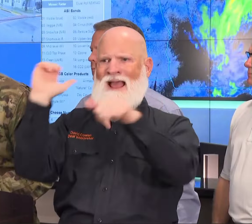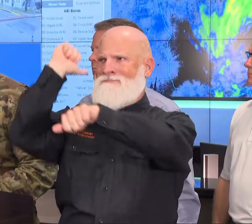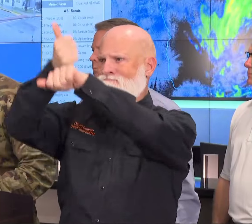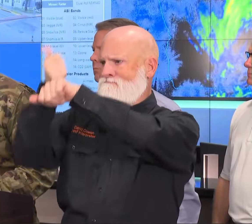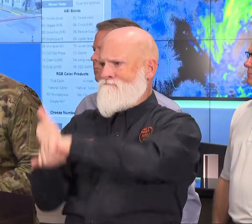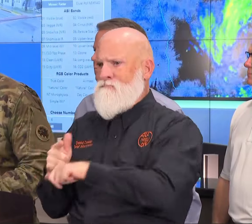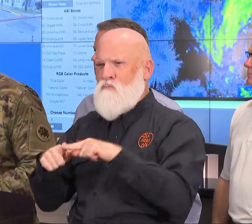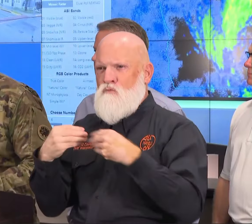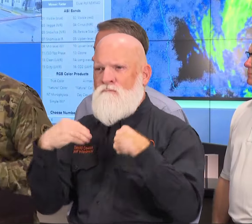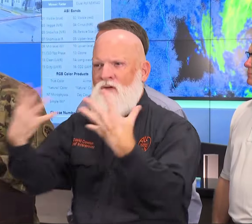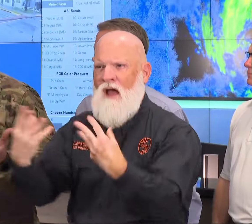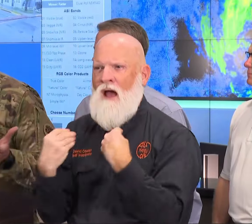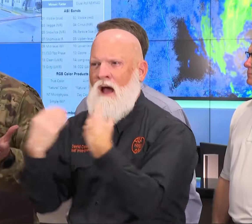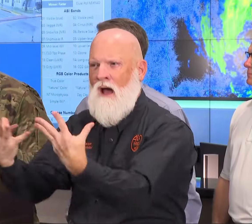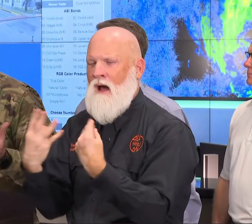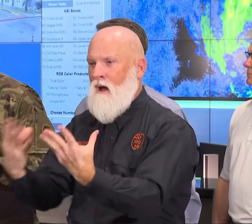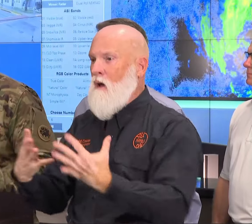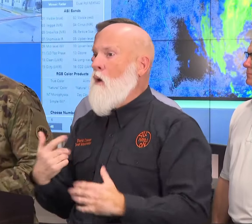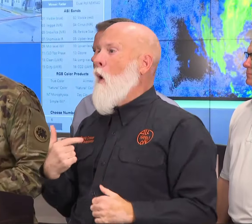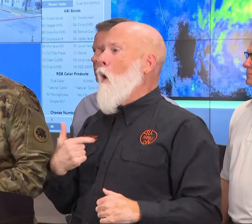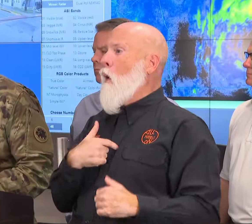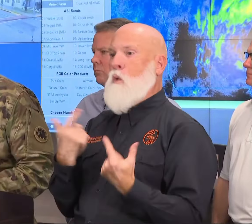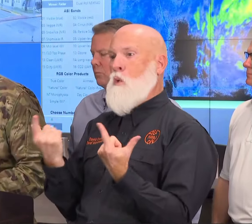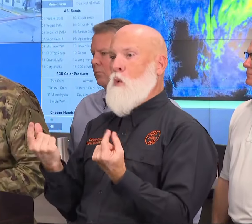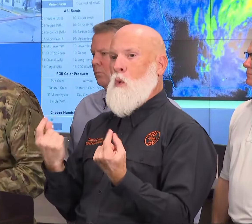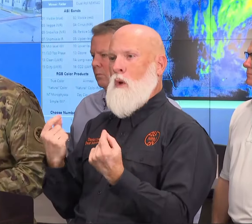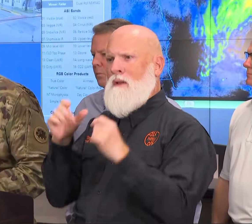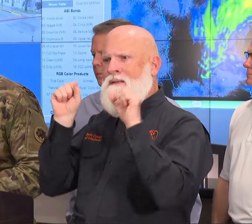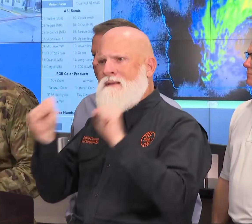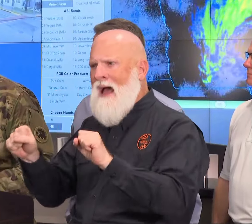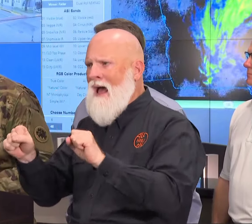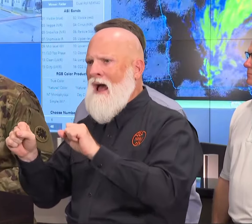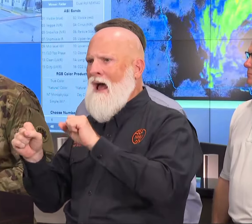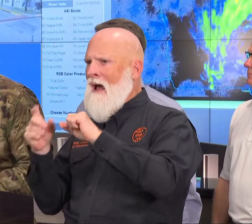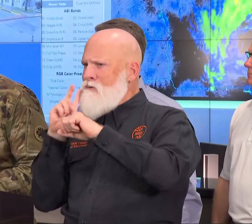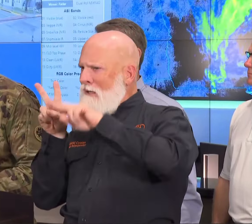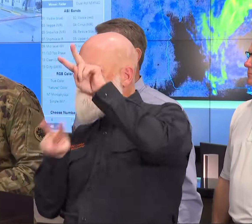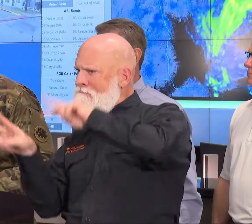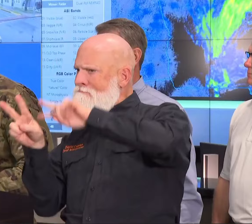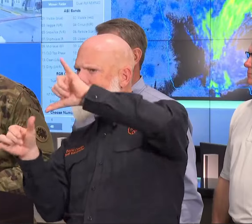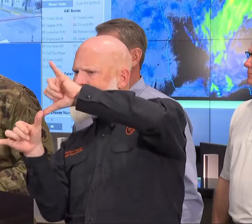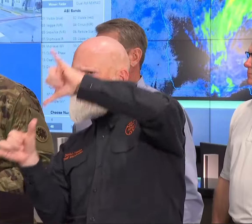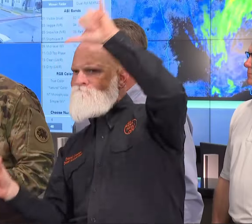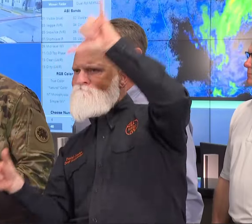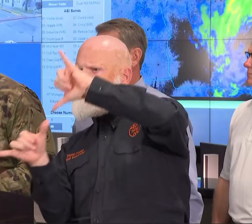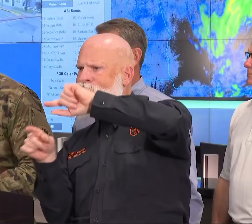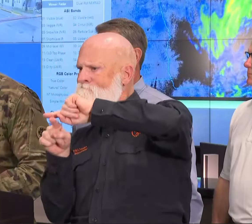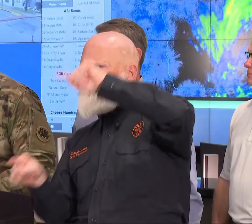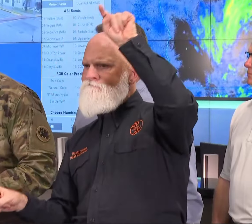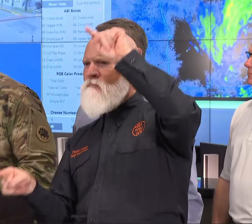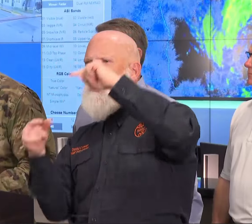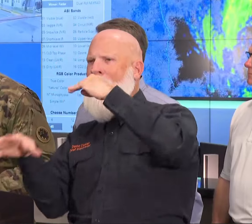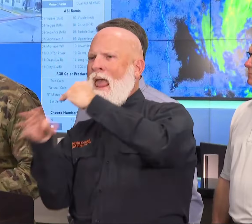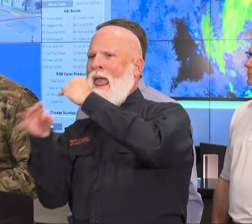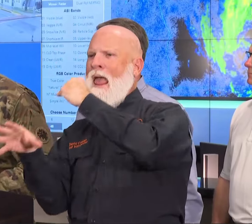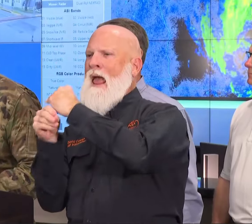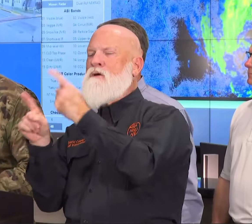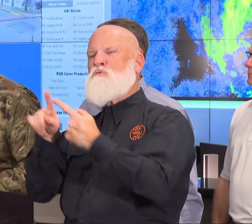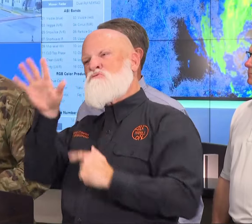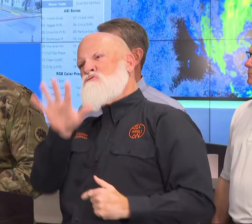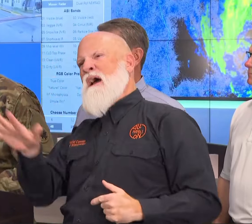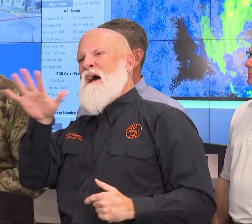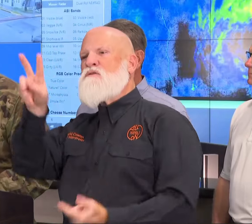our capability and capacity is scalable. The Governor's authorized up to 2,000 guardsmen if needed so we're